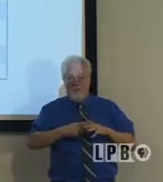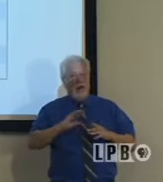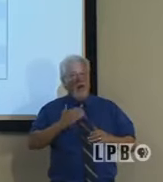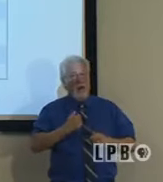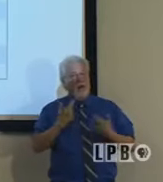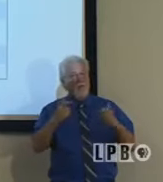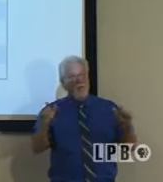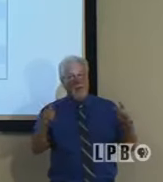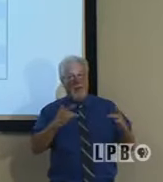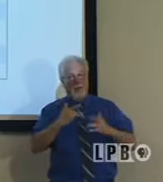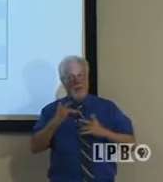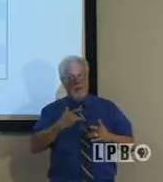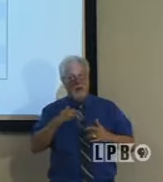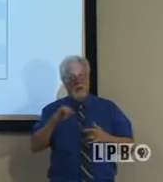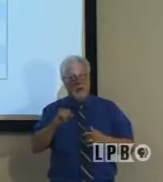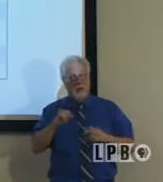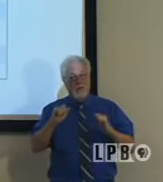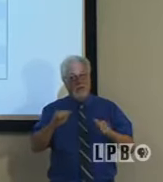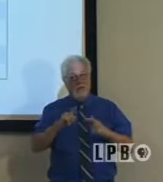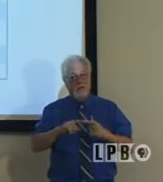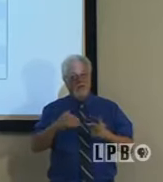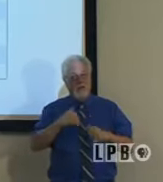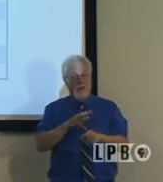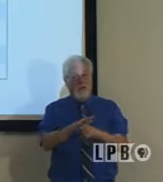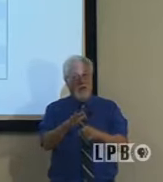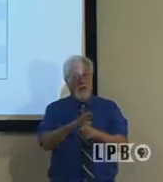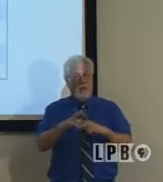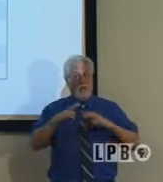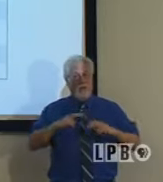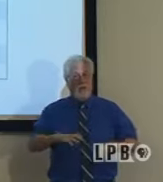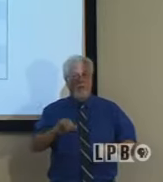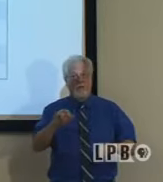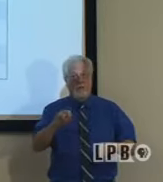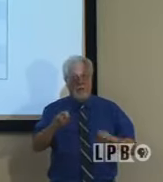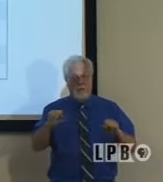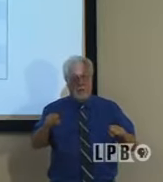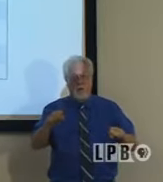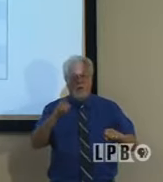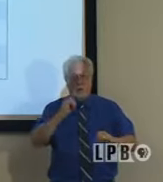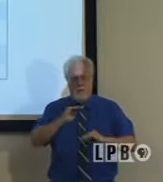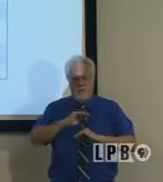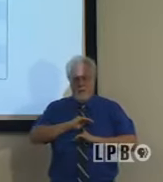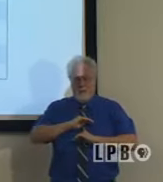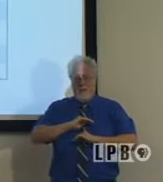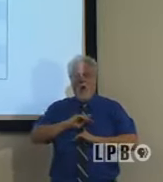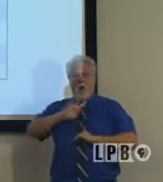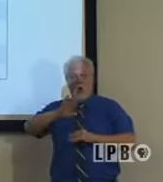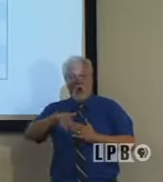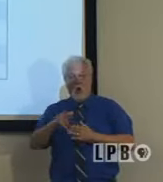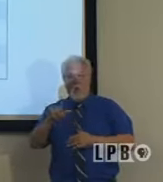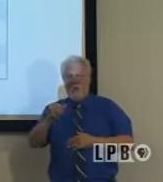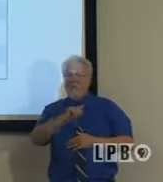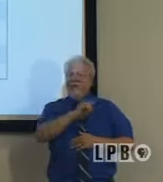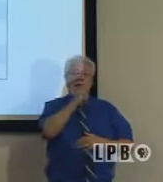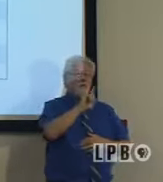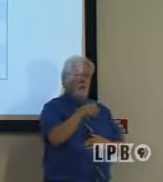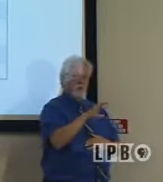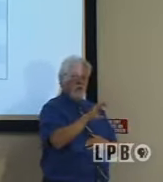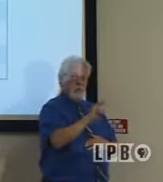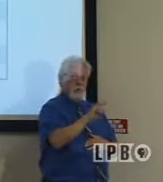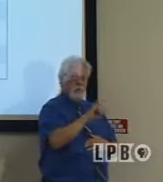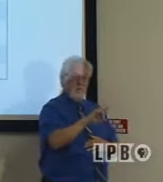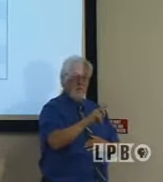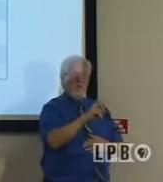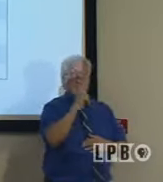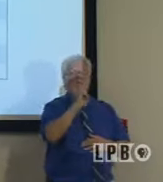our biggest concern is being able to have adequate healthcare capacity to meet the needs of Louisiana, not just for COVID, but certainly for COVID